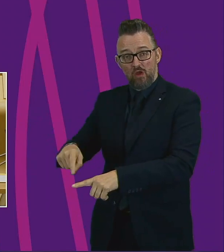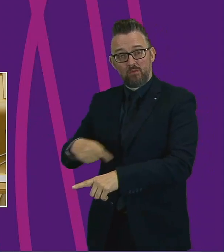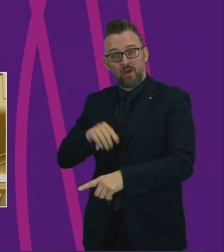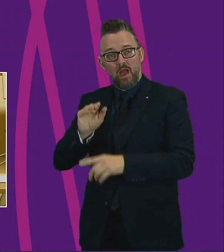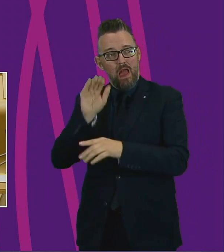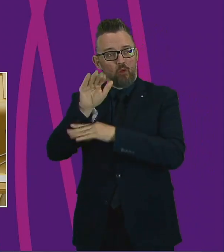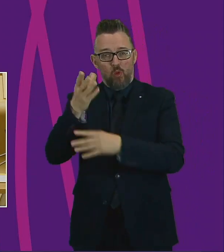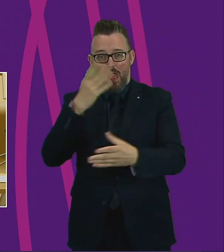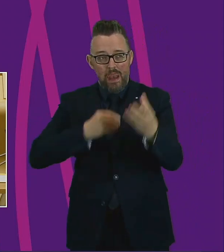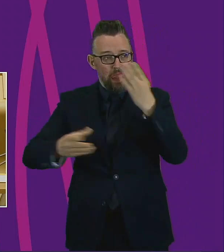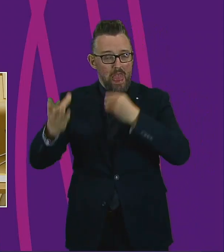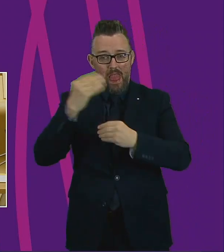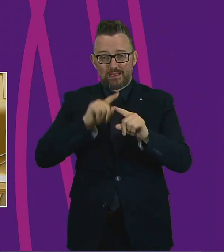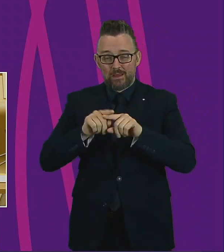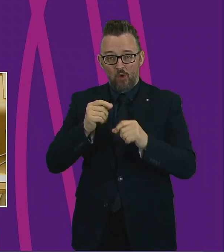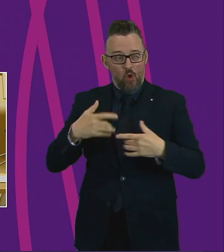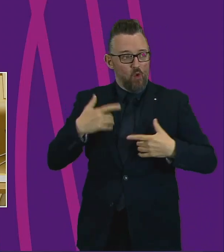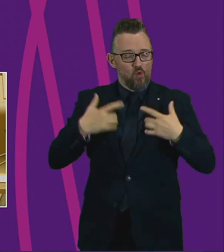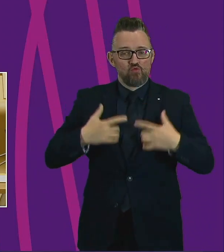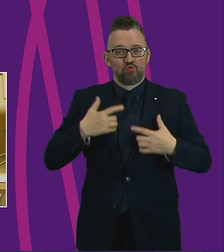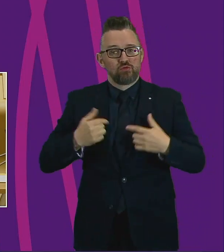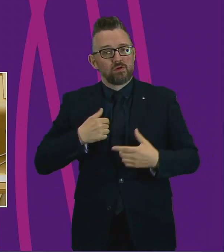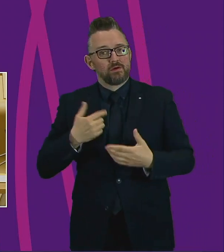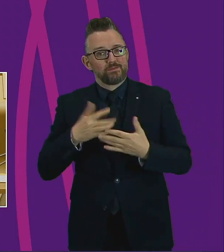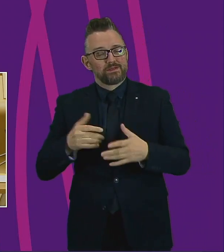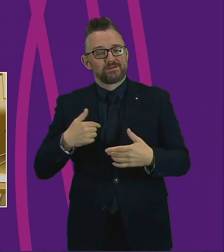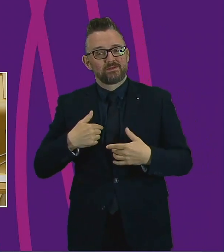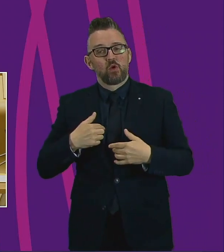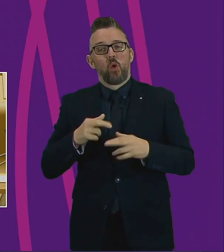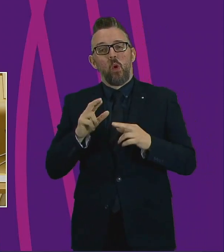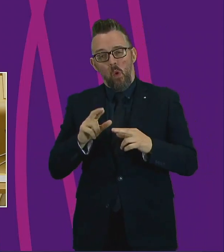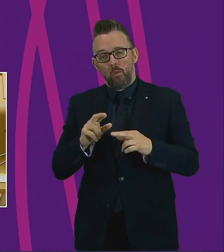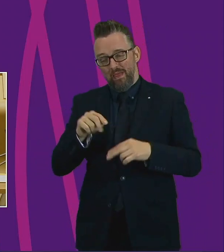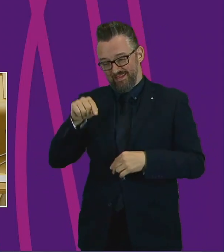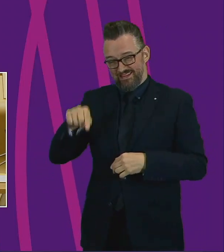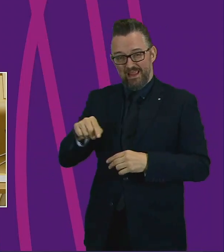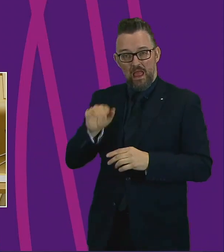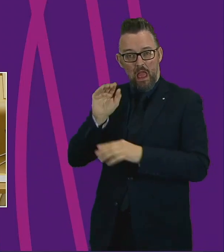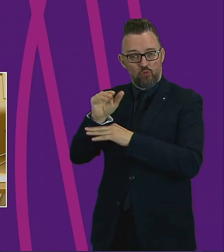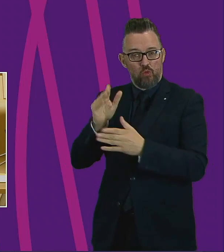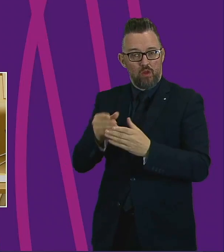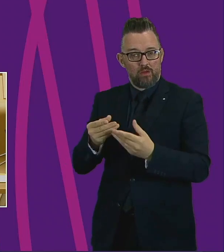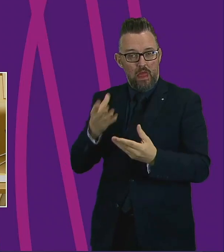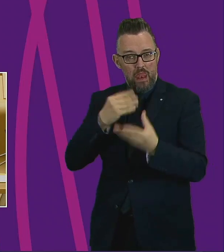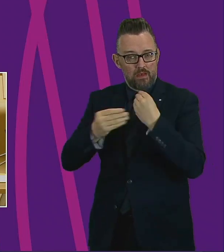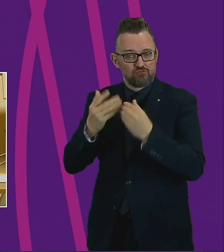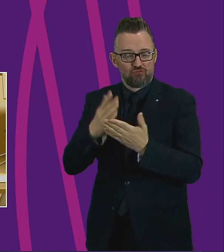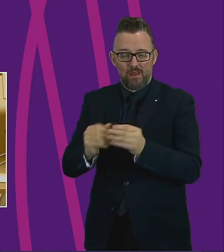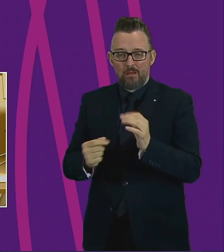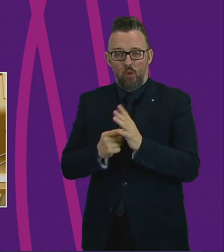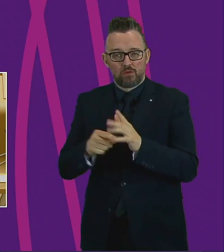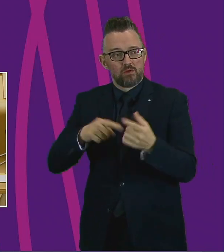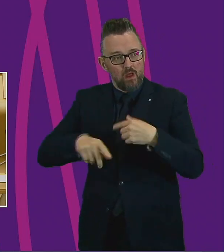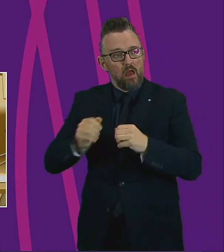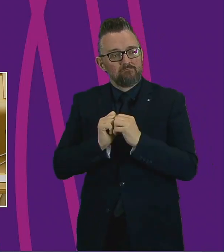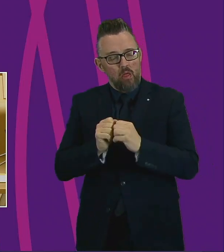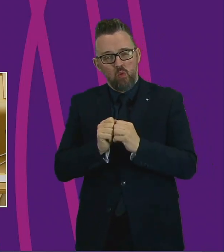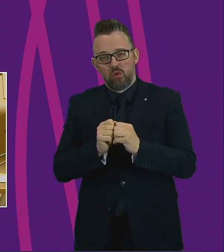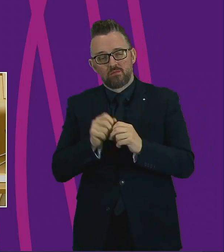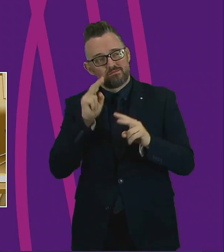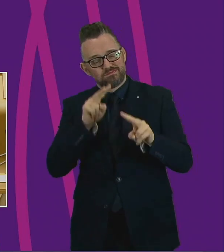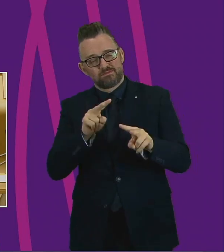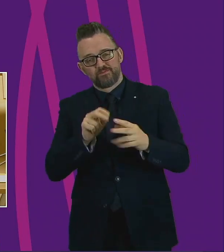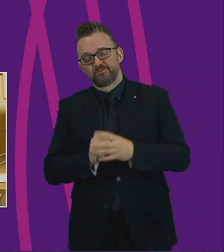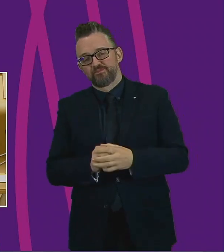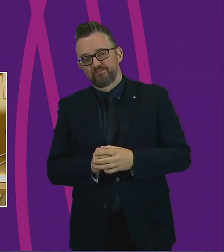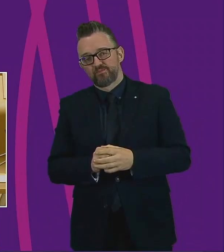learning experiences at school and I hope we put greater value on that as we emerge from lockdown. The pandemic has